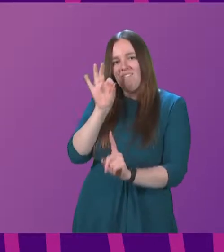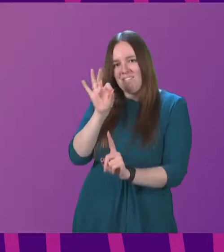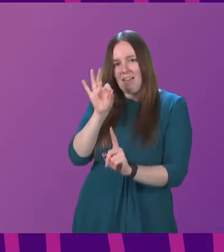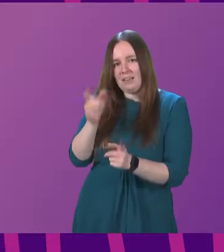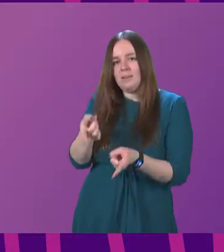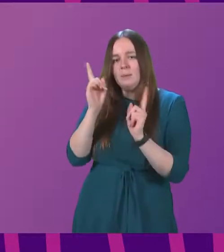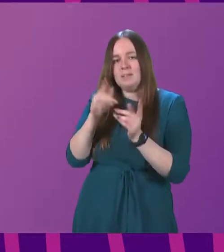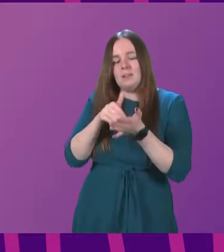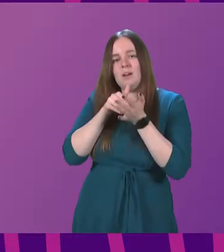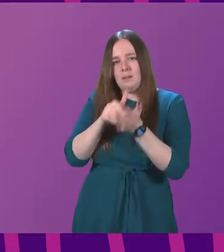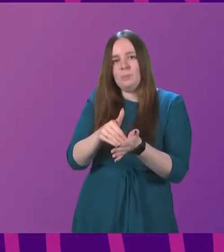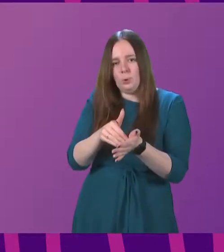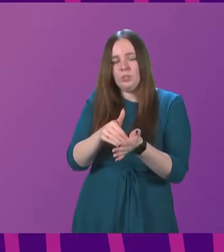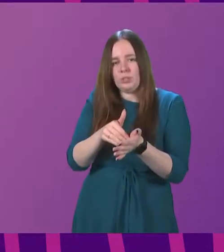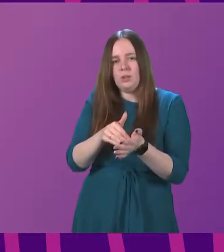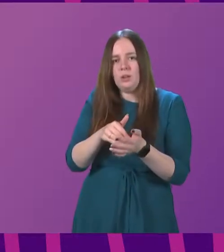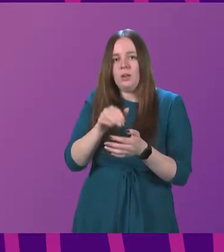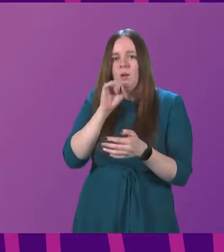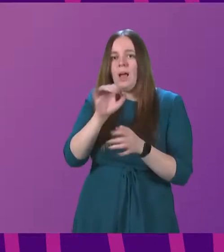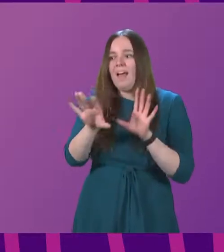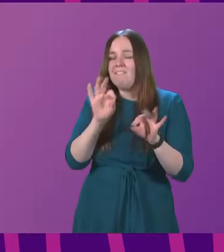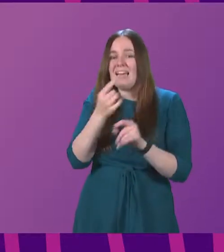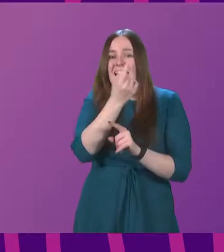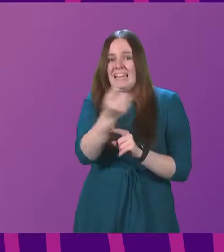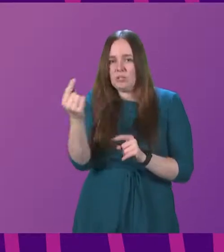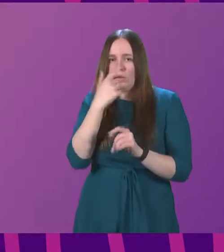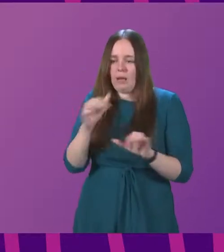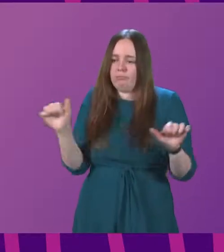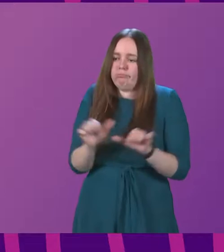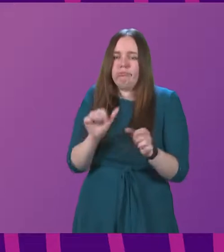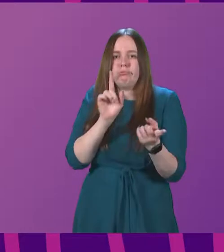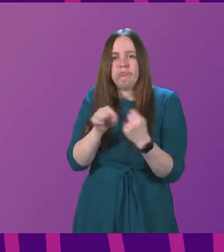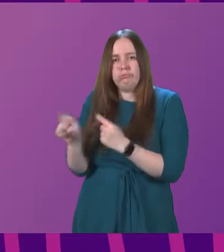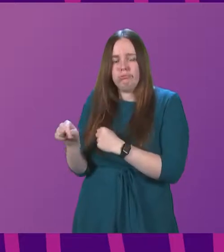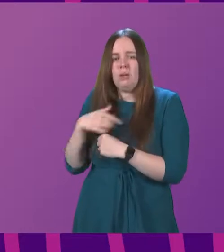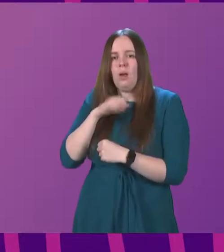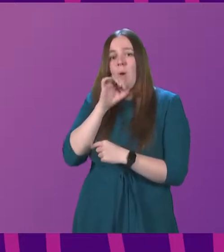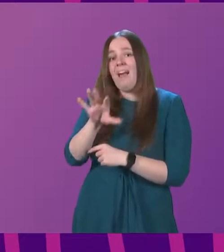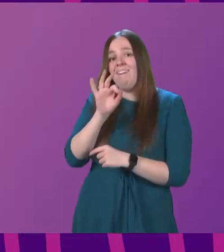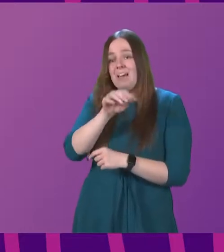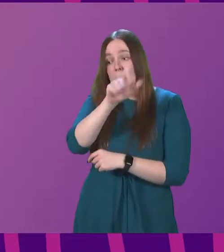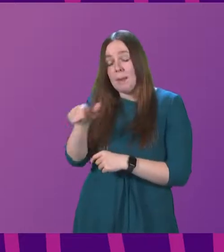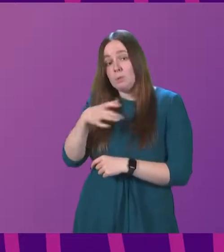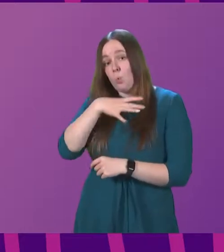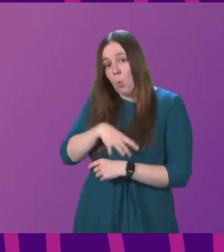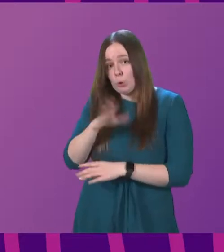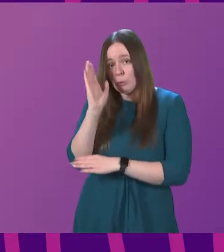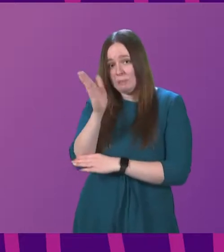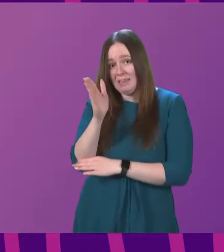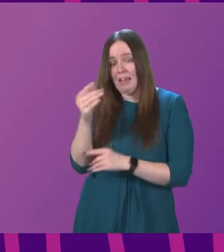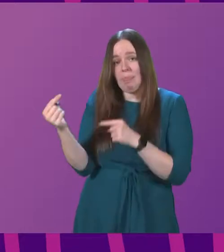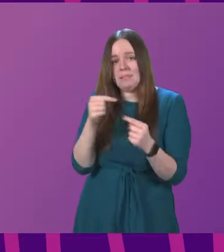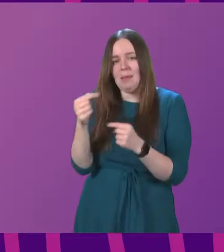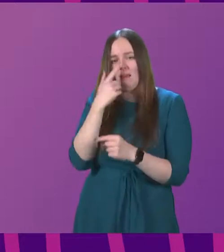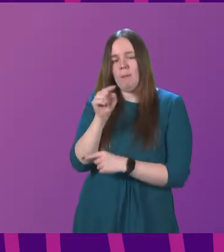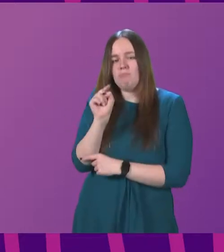move the motion and I then intend to invite each party to make a short contribution and I would invite members who wish to speak in the debate to press their